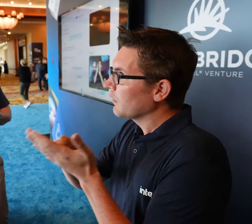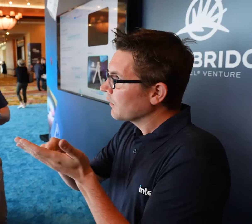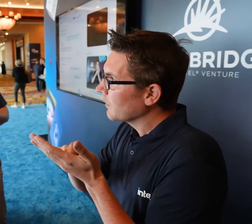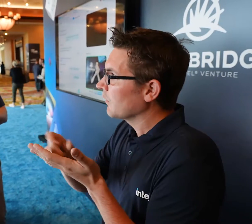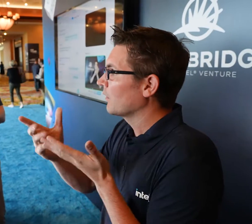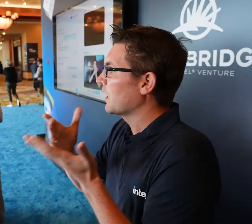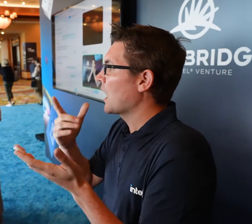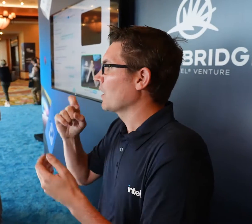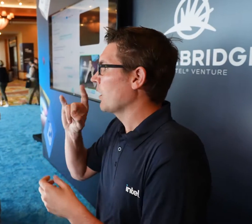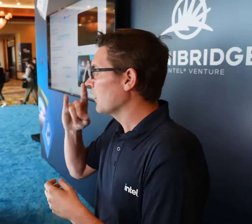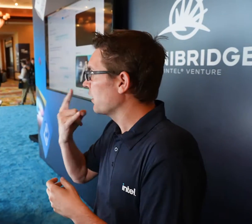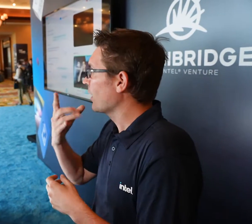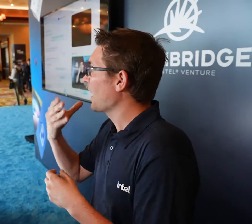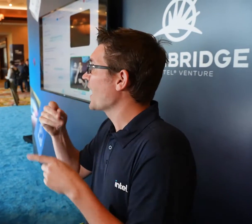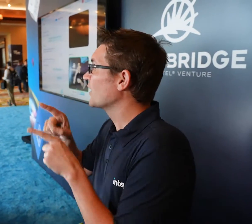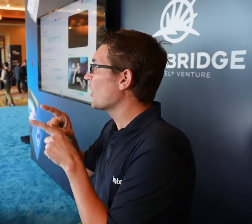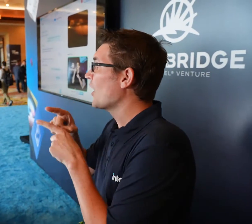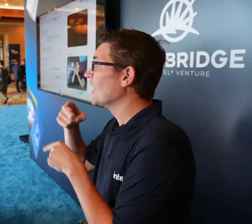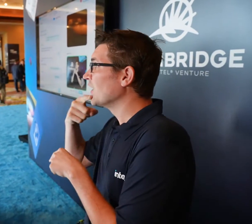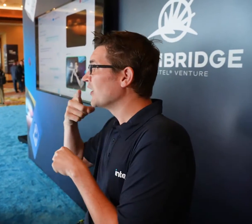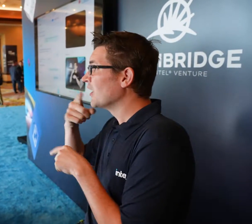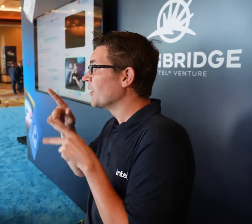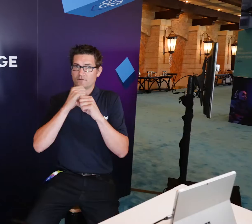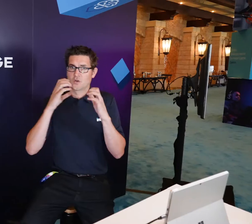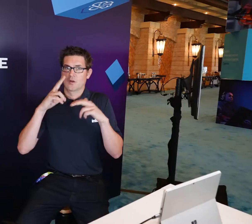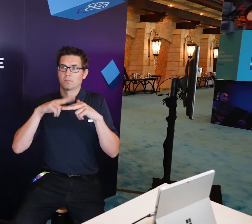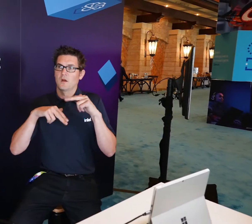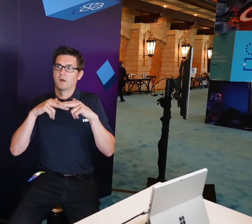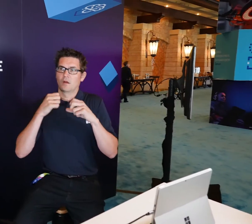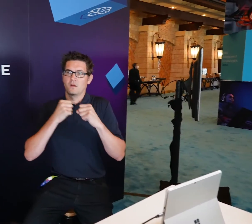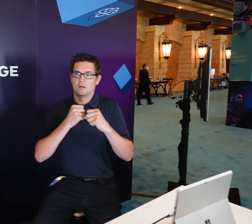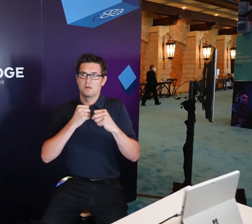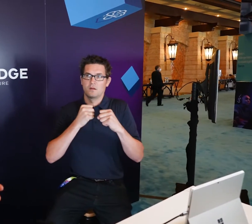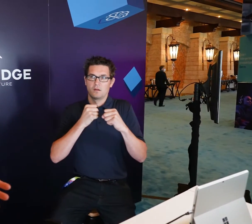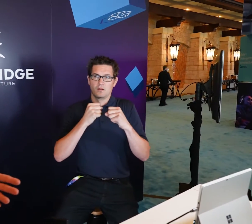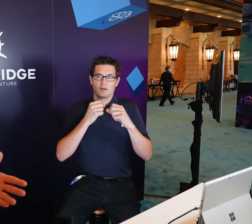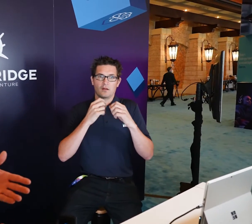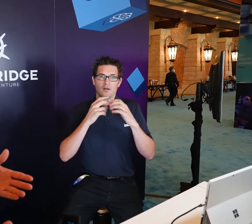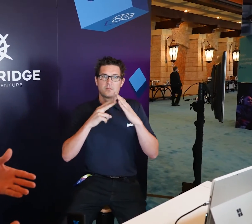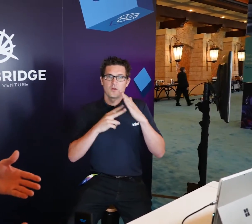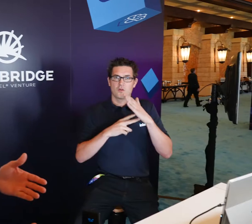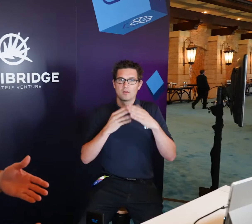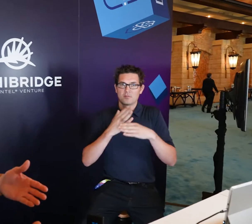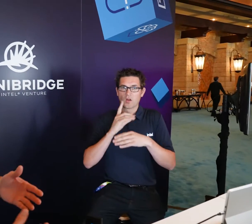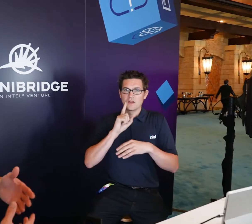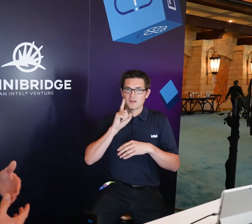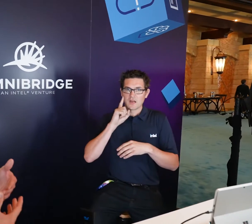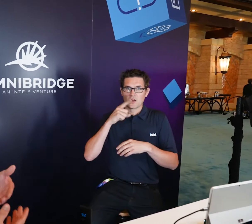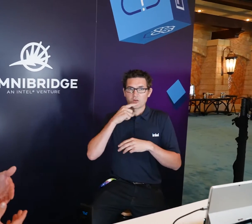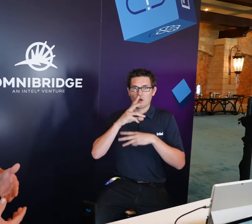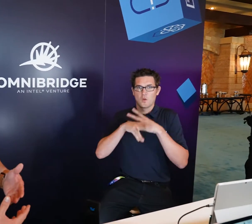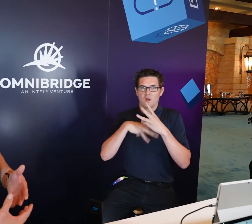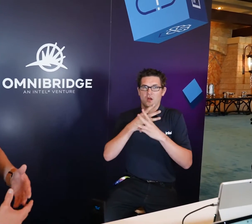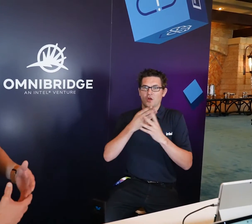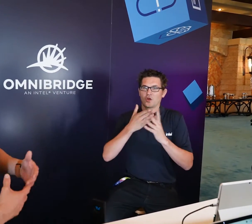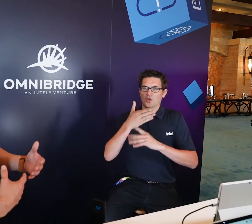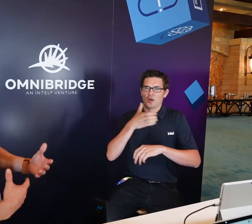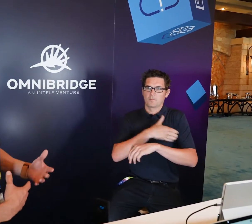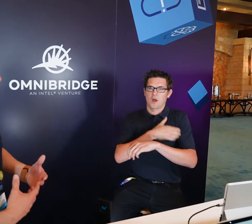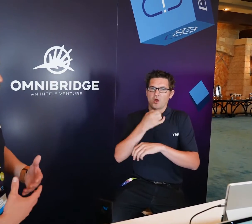at a hotel or at a restaurant. So our vision for this is to build a bridge between the deaf and